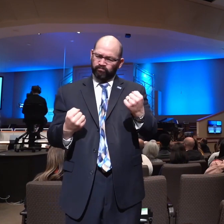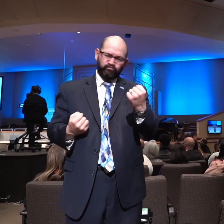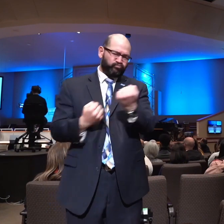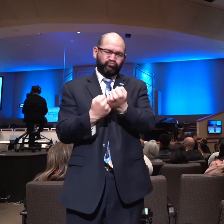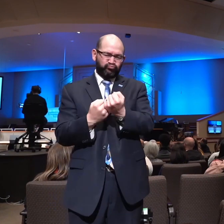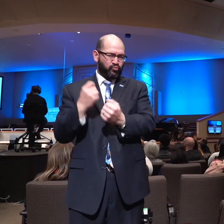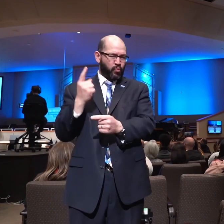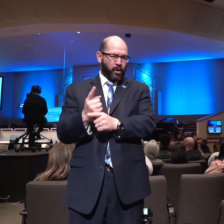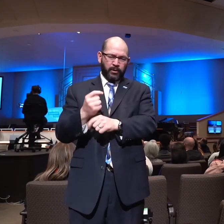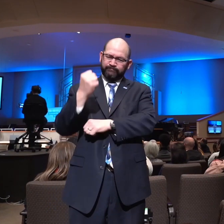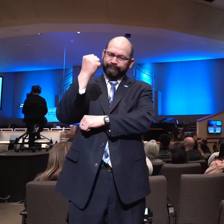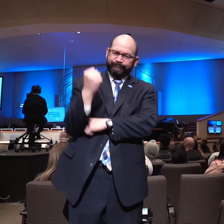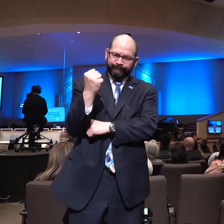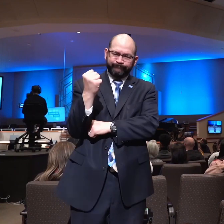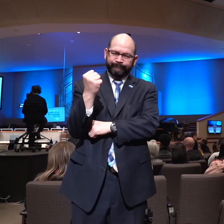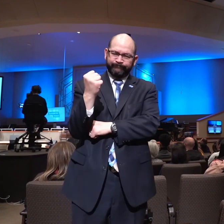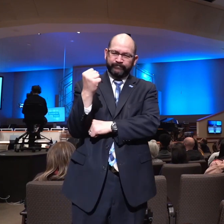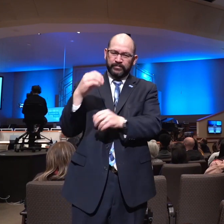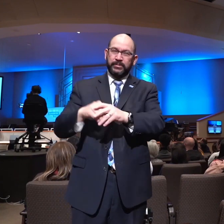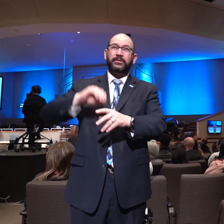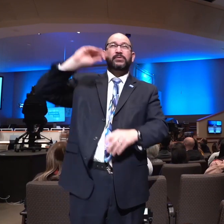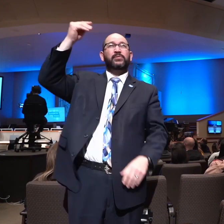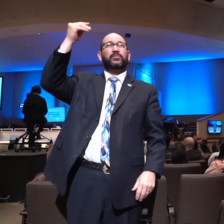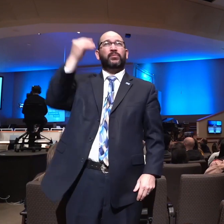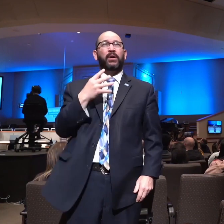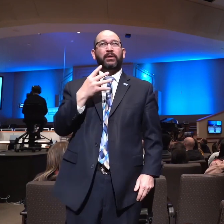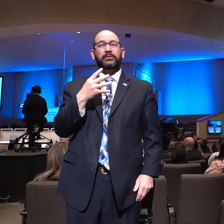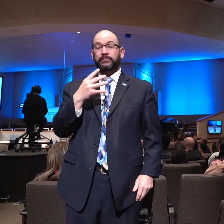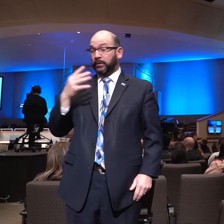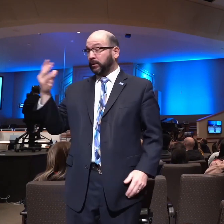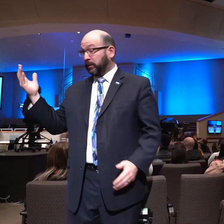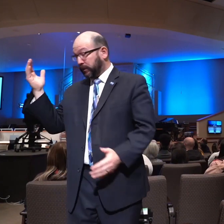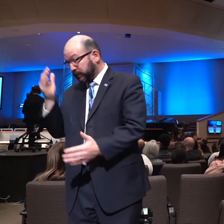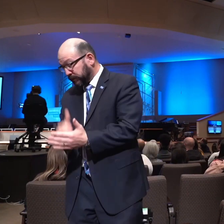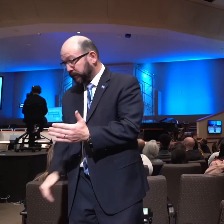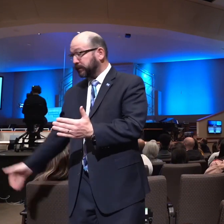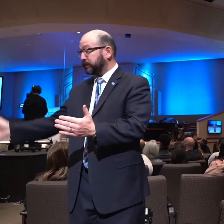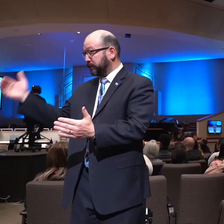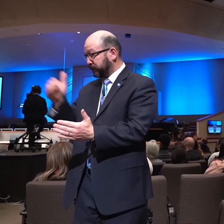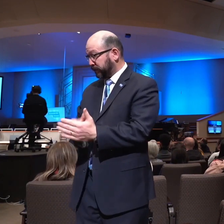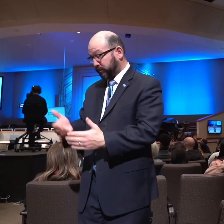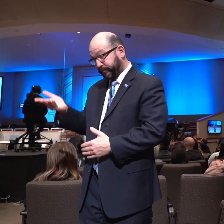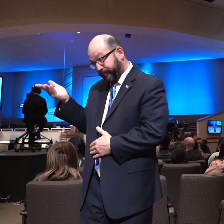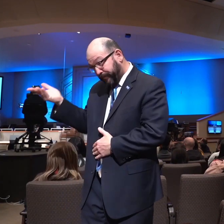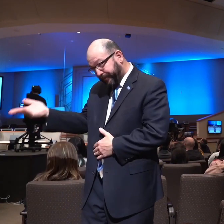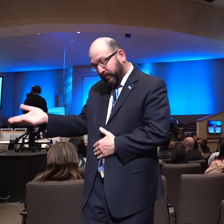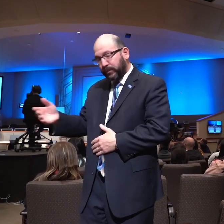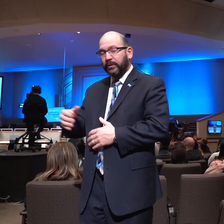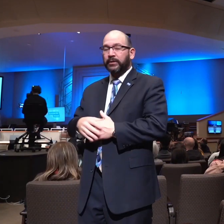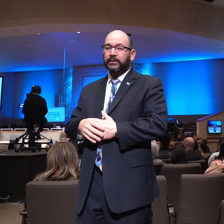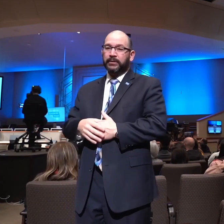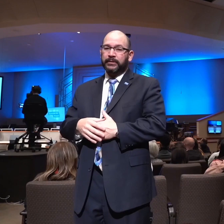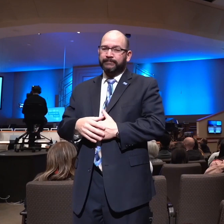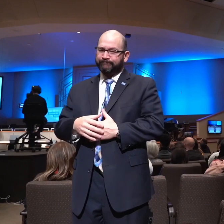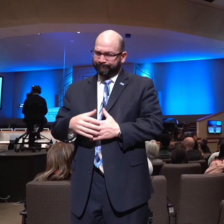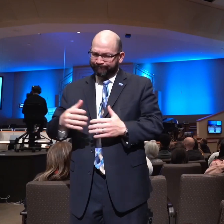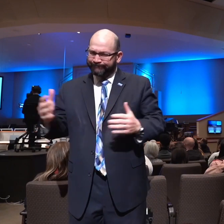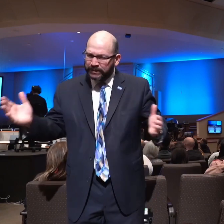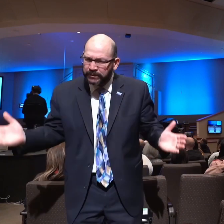strong in the grace of our Lord Jesus Christ. And time and time again we see that Paul was admonishing Timothy in these